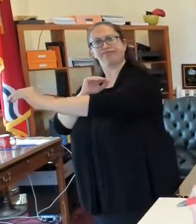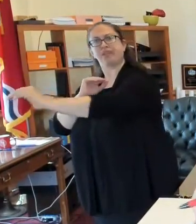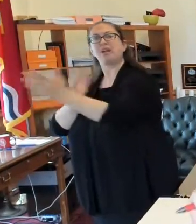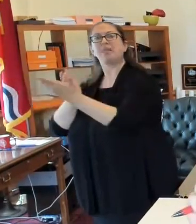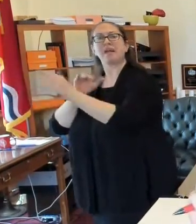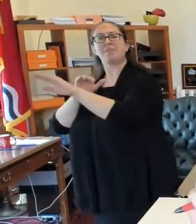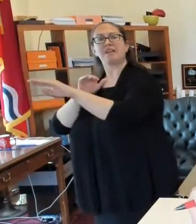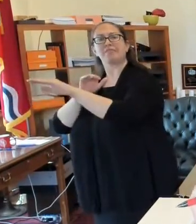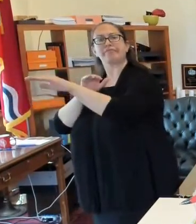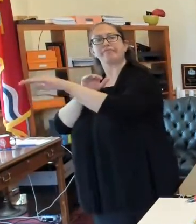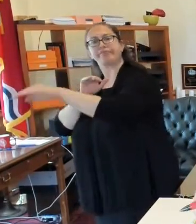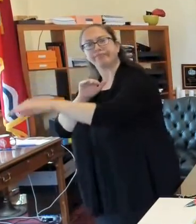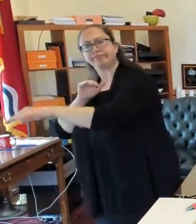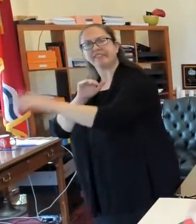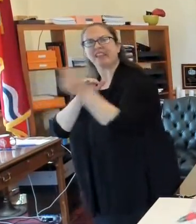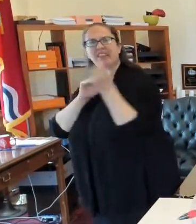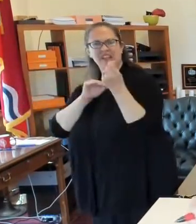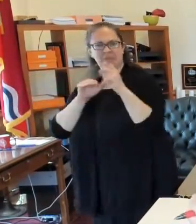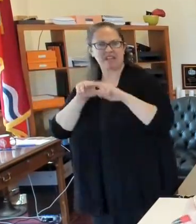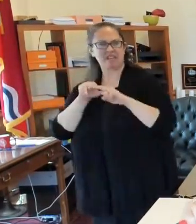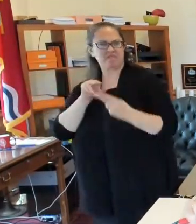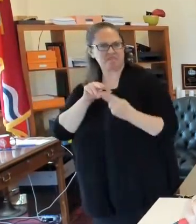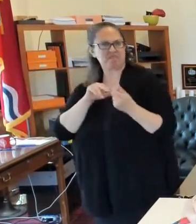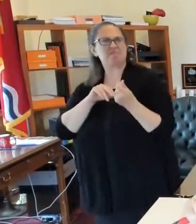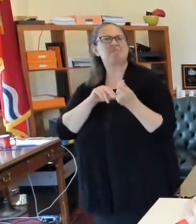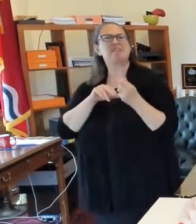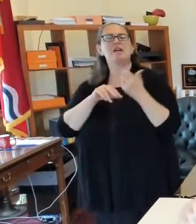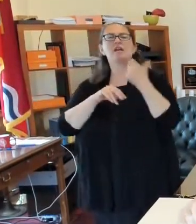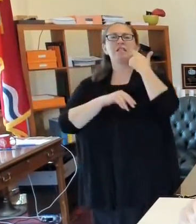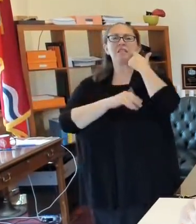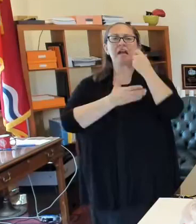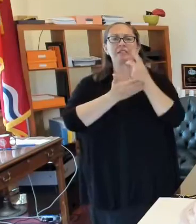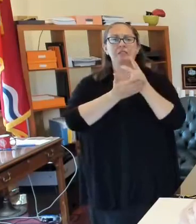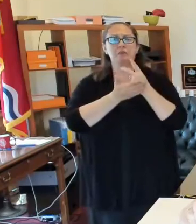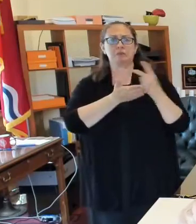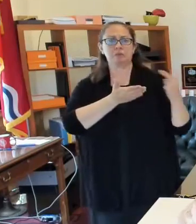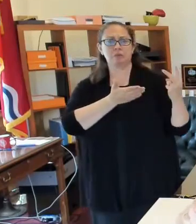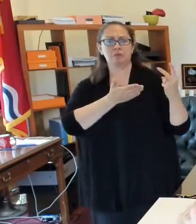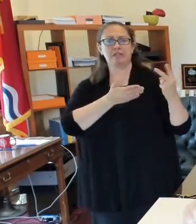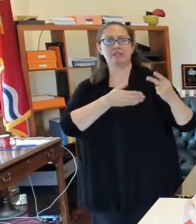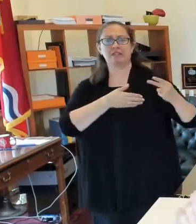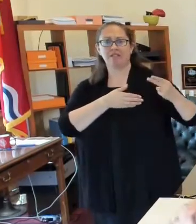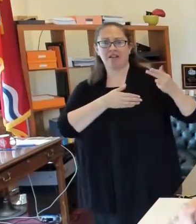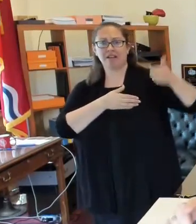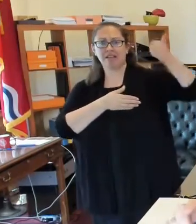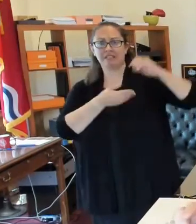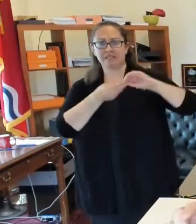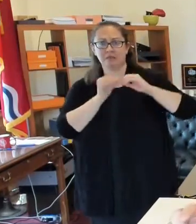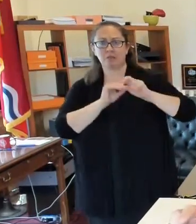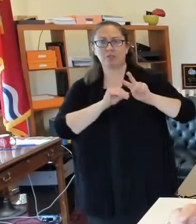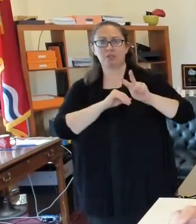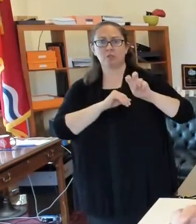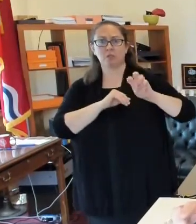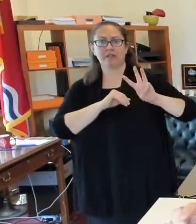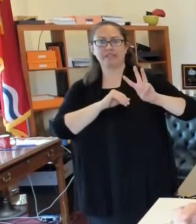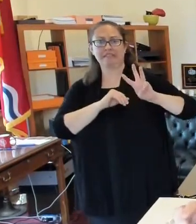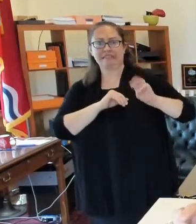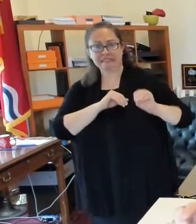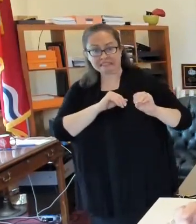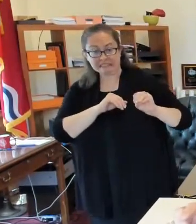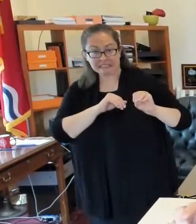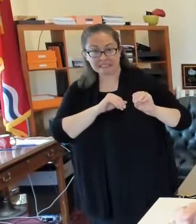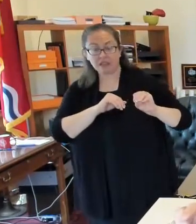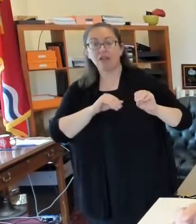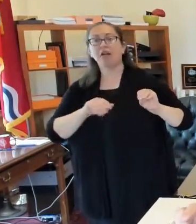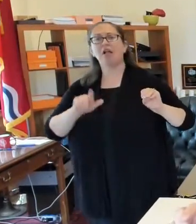going down a hair over the last two weeks. We've had a high in the hospital of 260 and we've had a